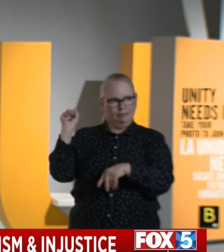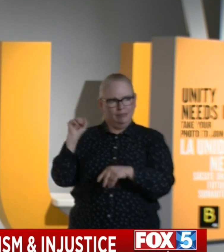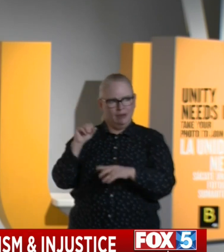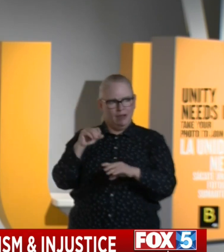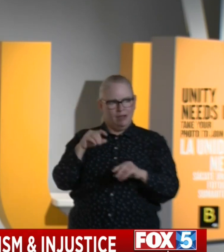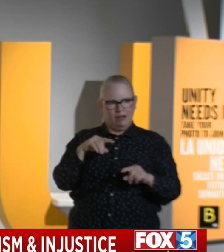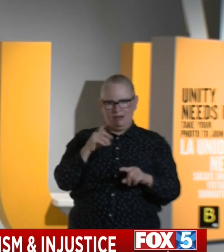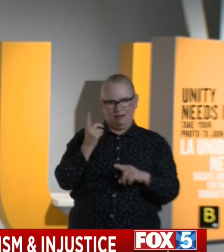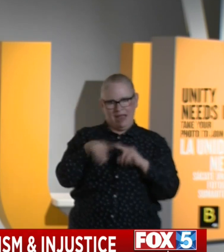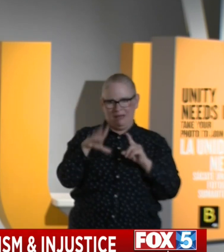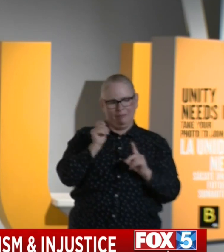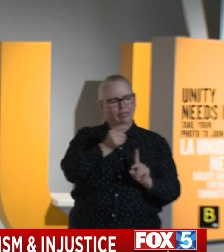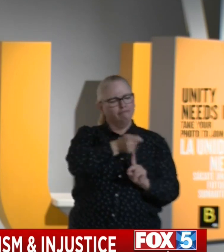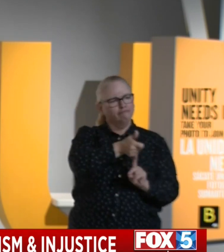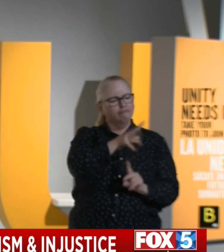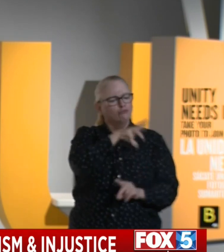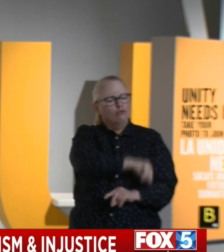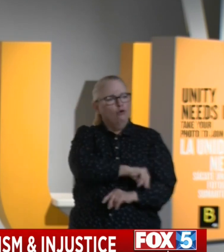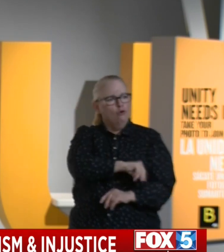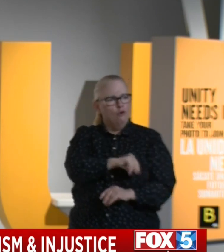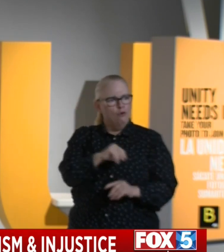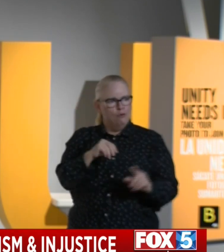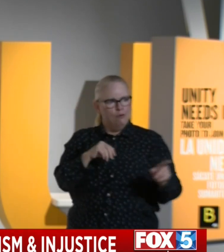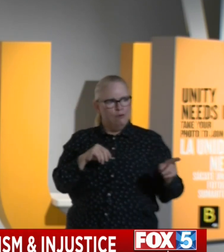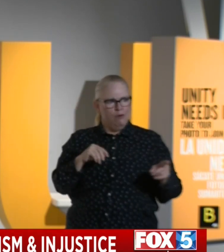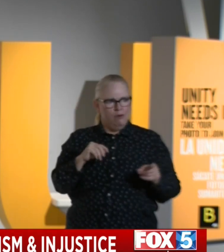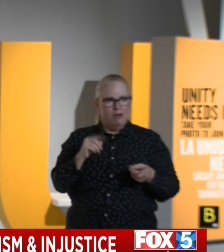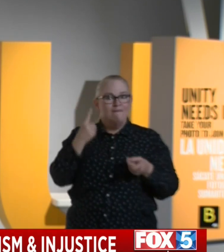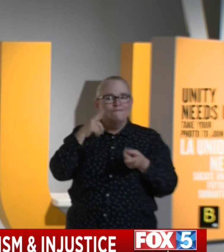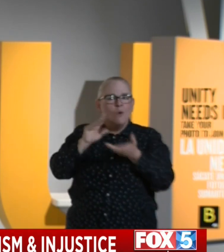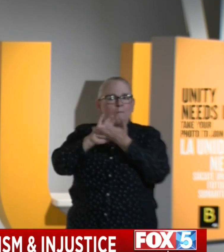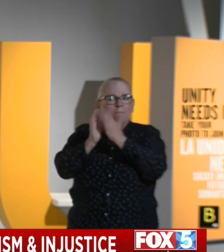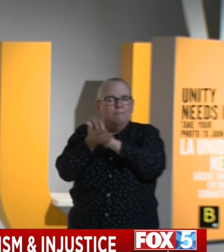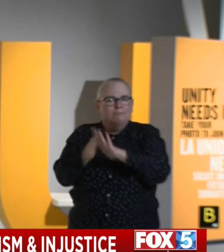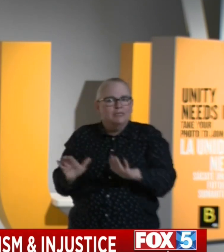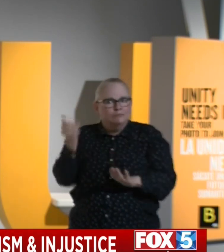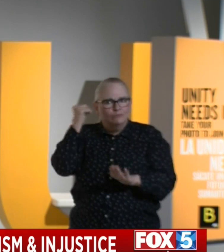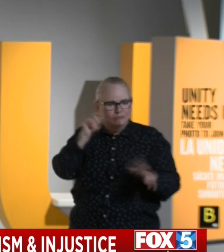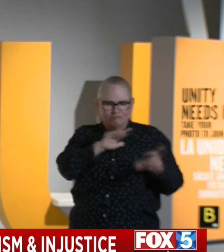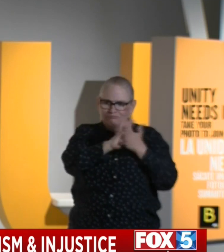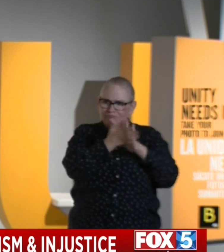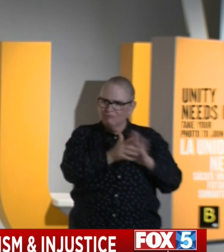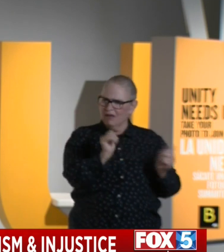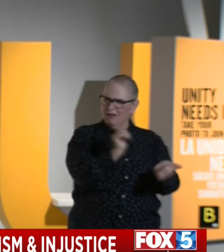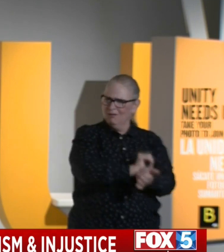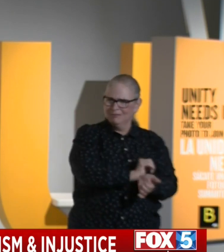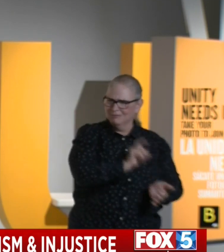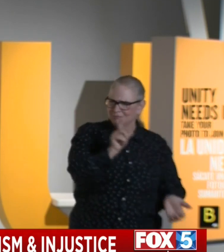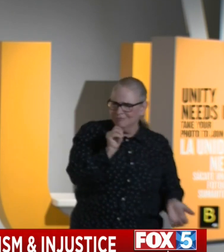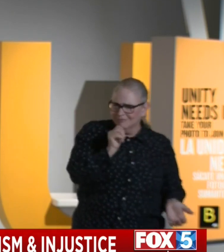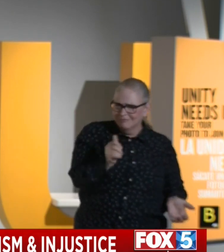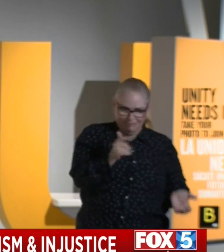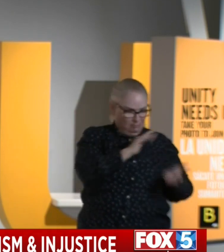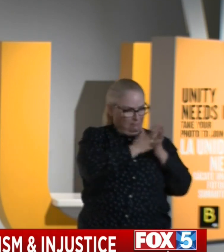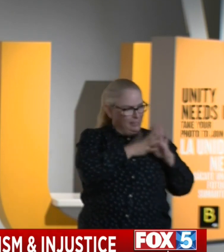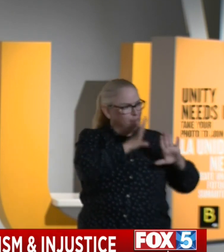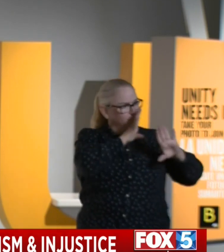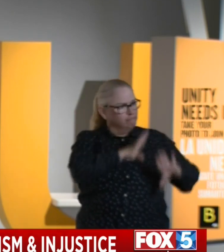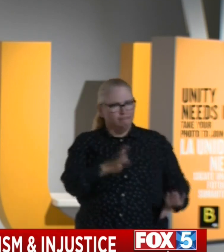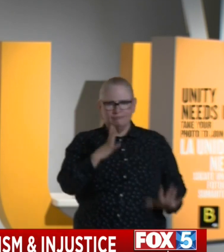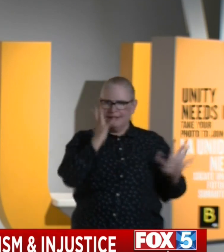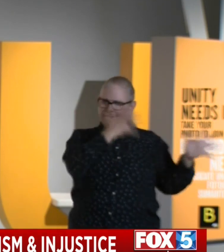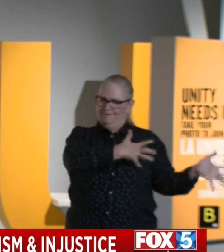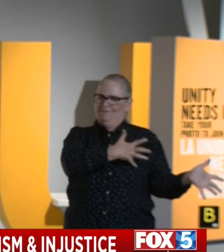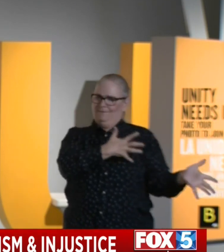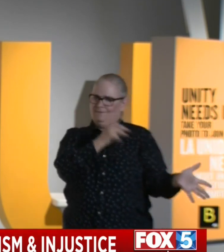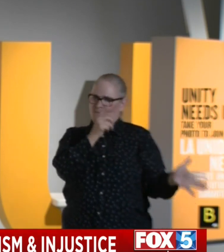not to be arrested for peaceful protesting. Period. Full stop. But it's clear on the